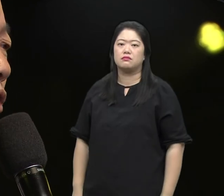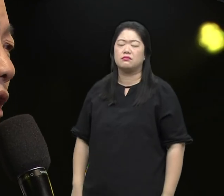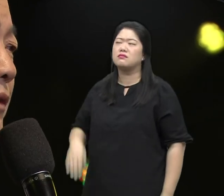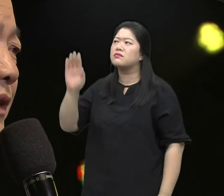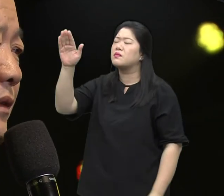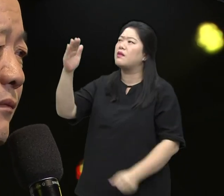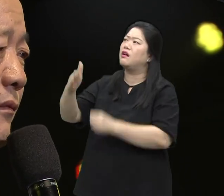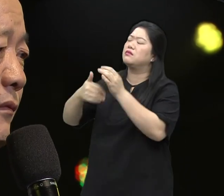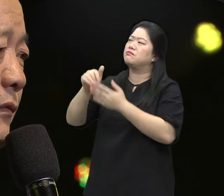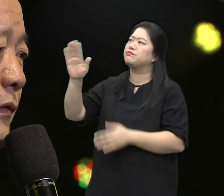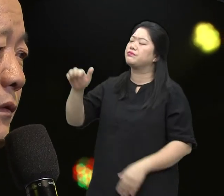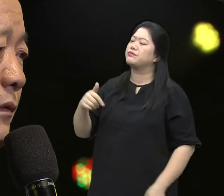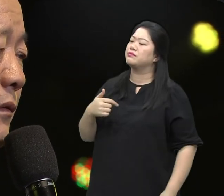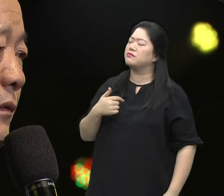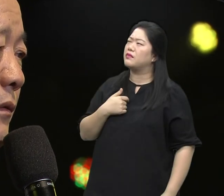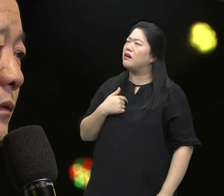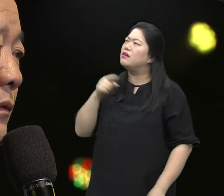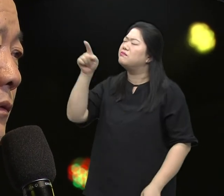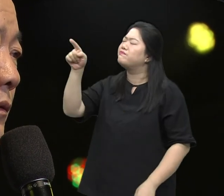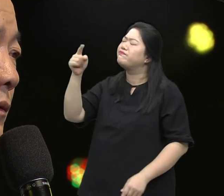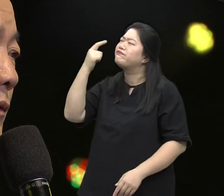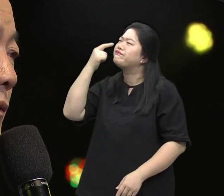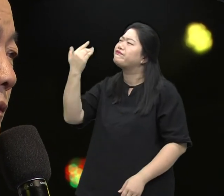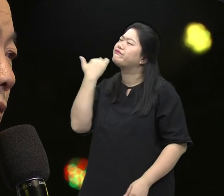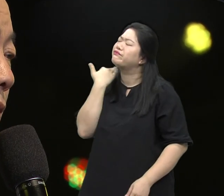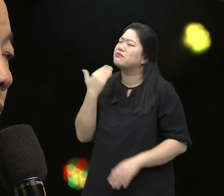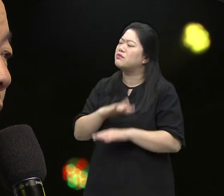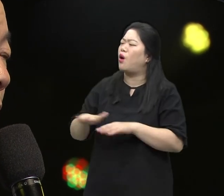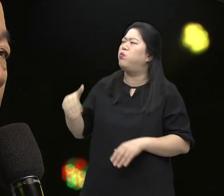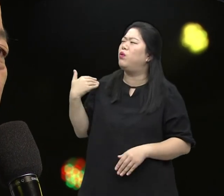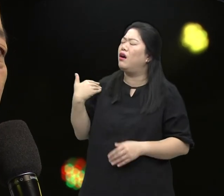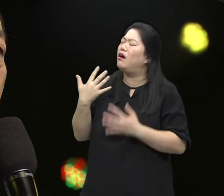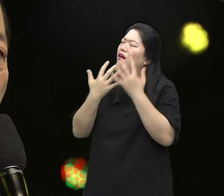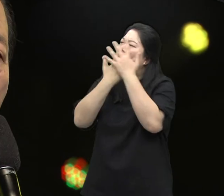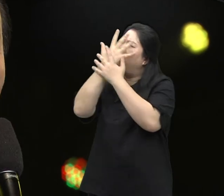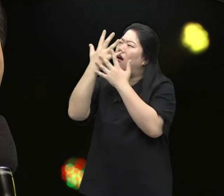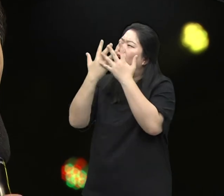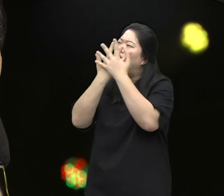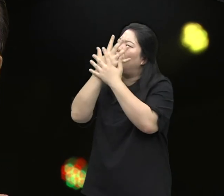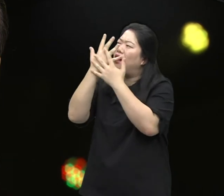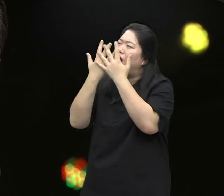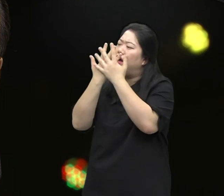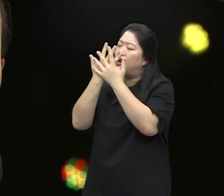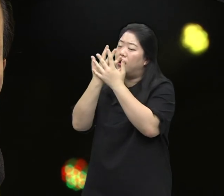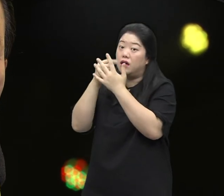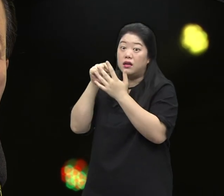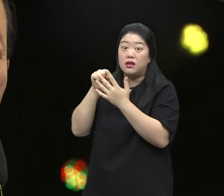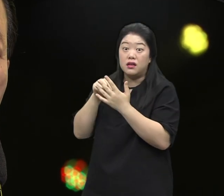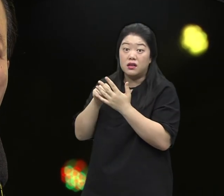I don't find God believable, and I don't know about the spiritual things. That's Satan's root.